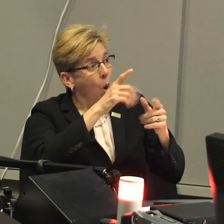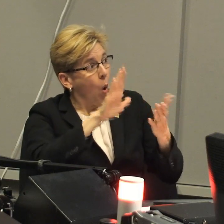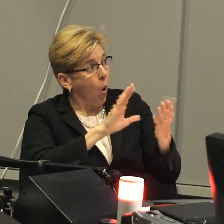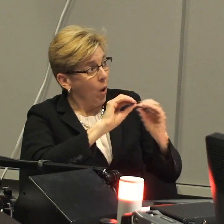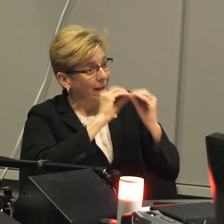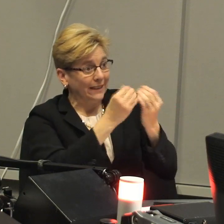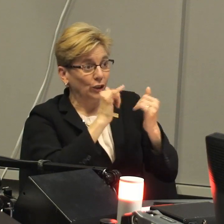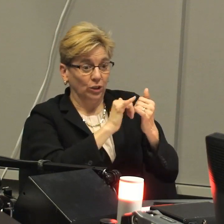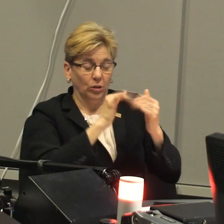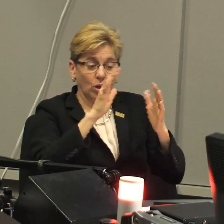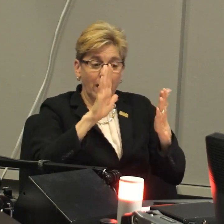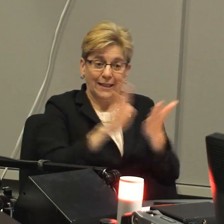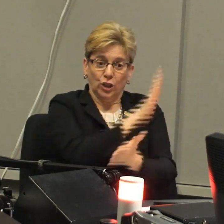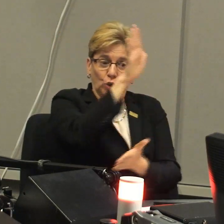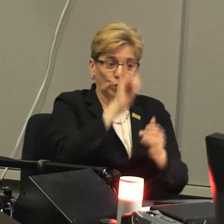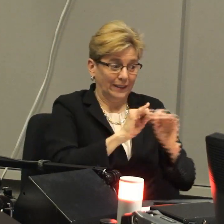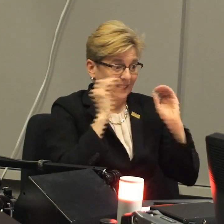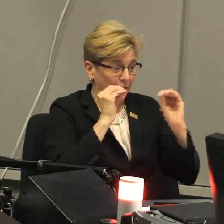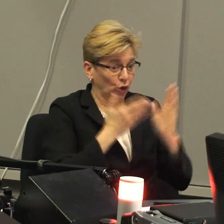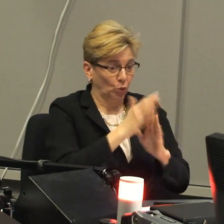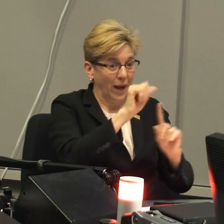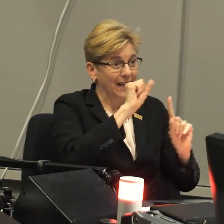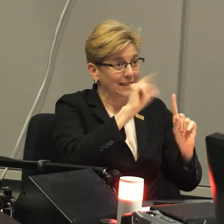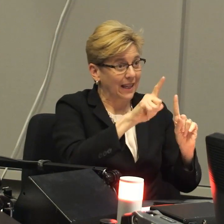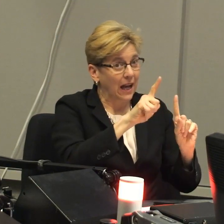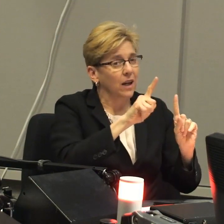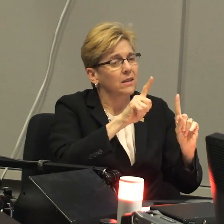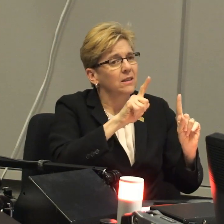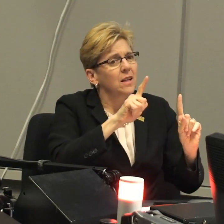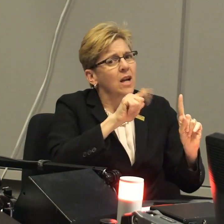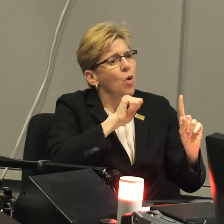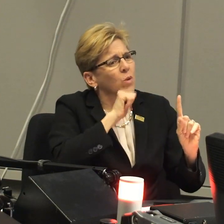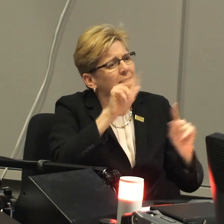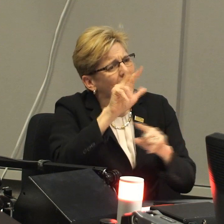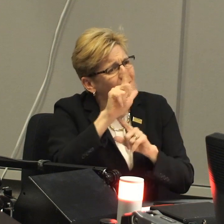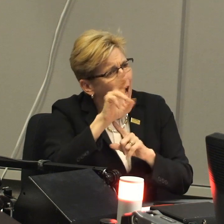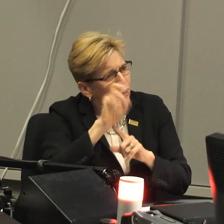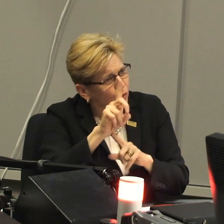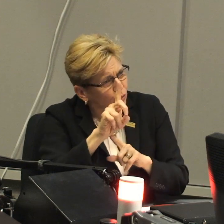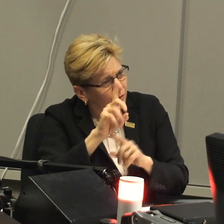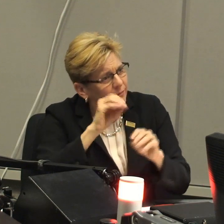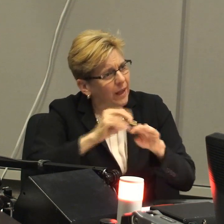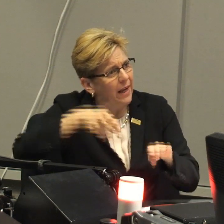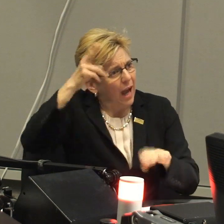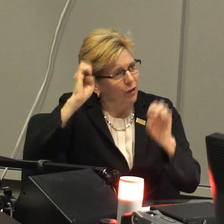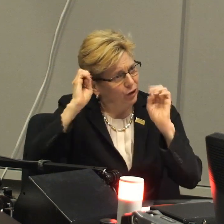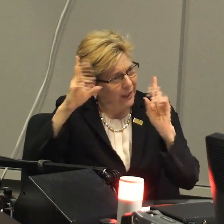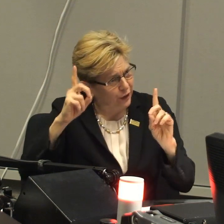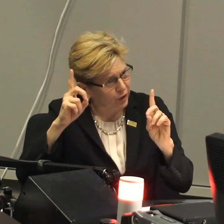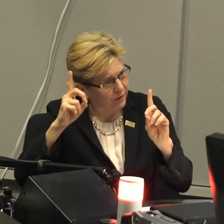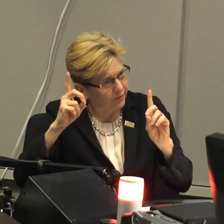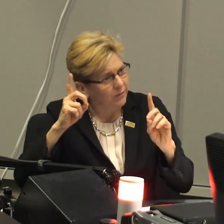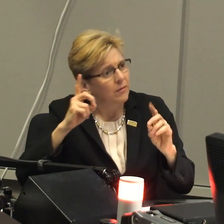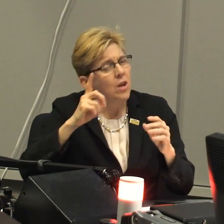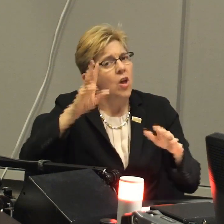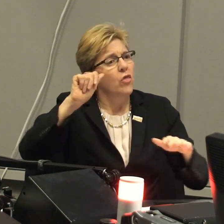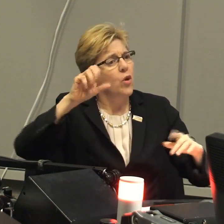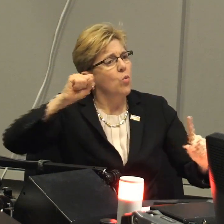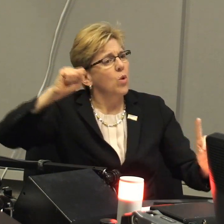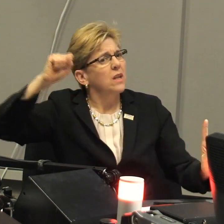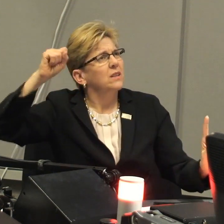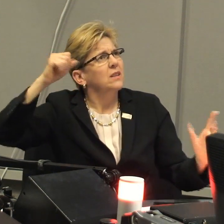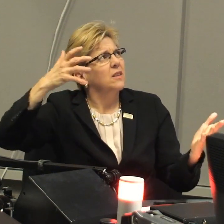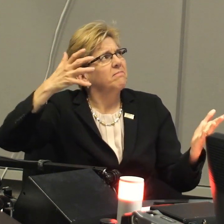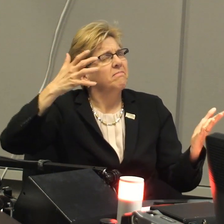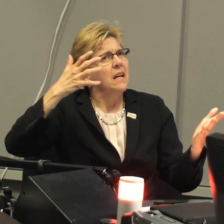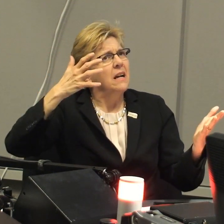of Gallaudet as an institution that teaches through American Sign Language was really not very